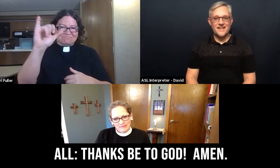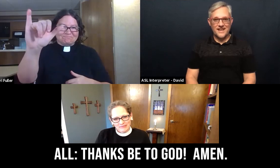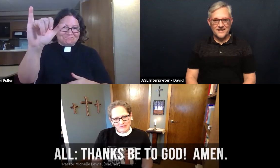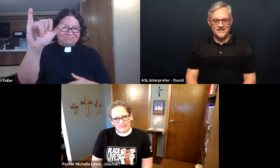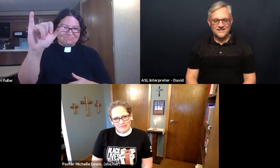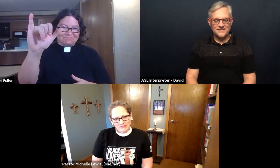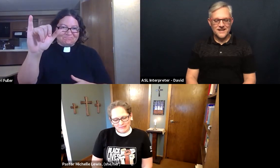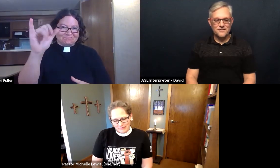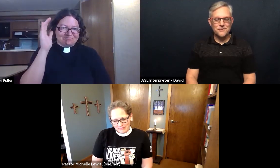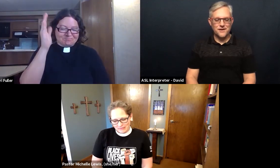and forever